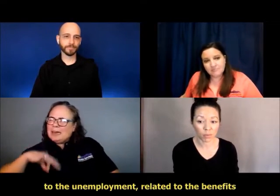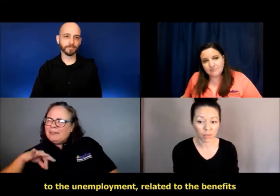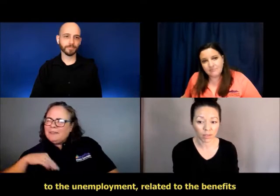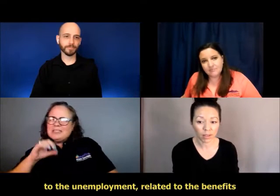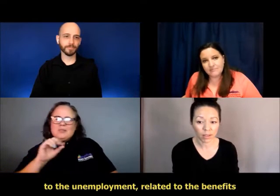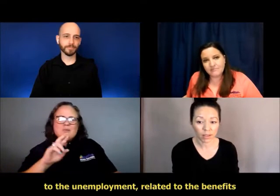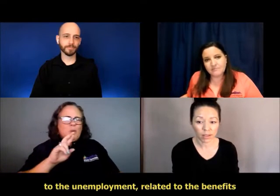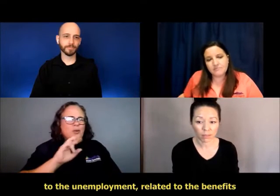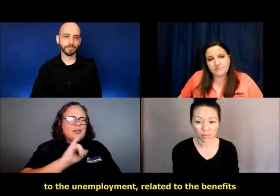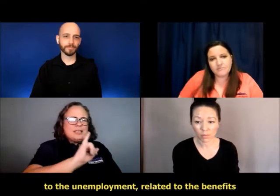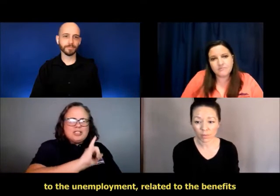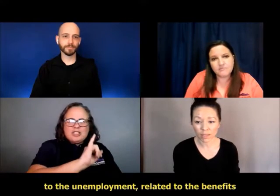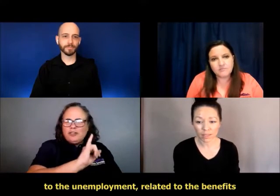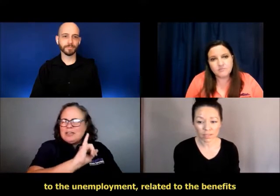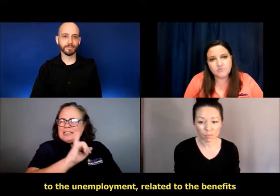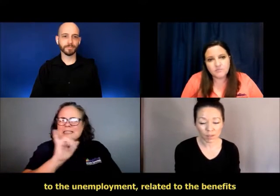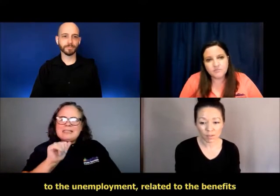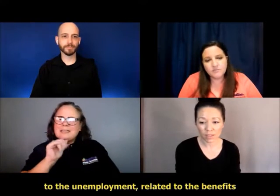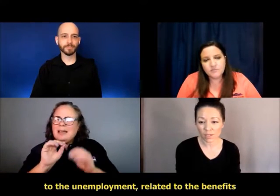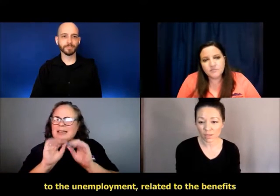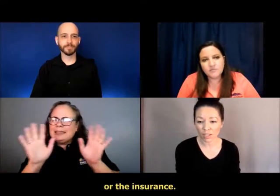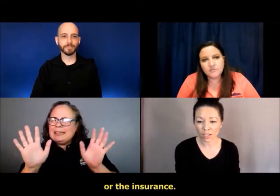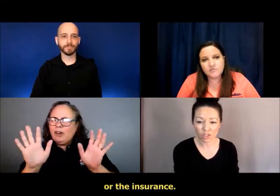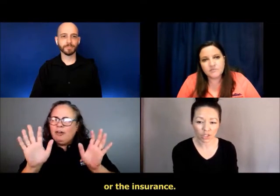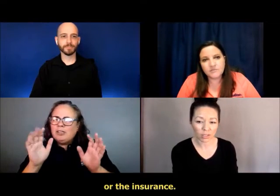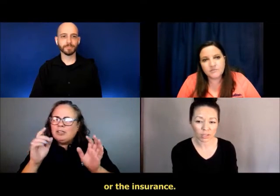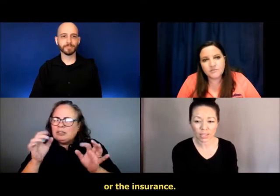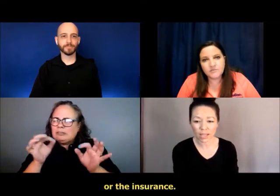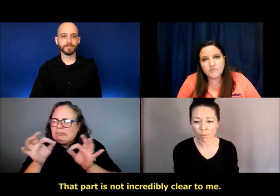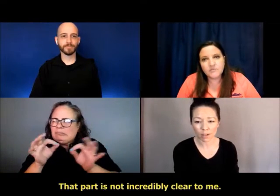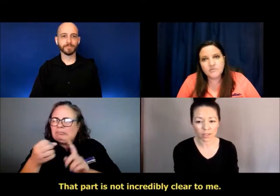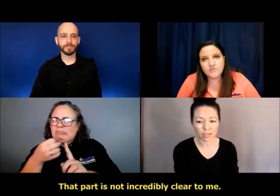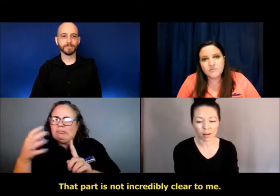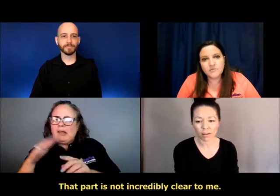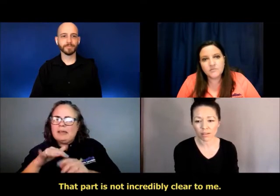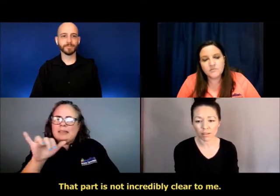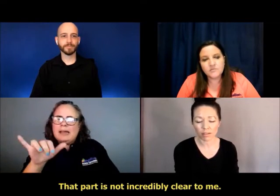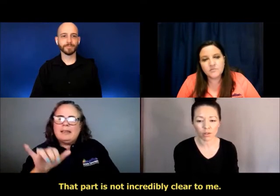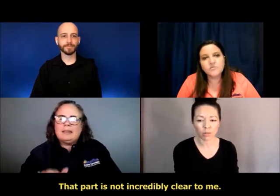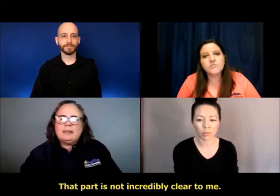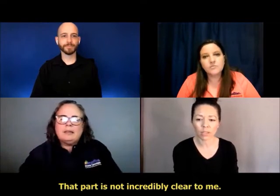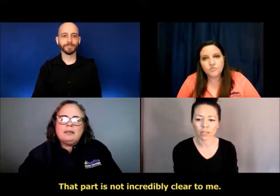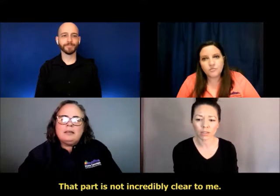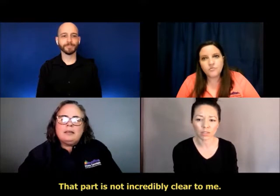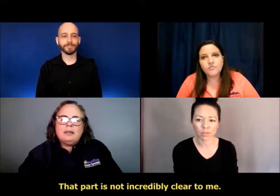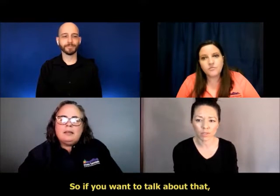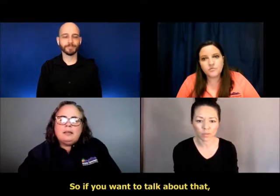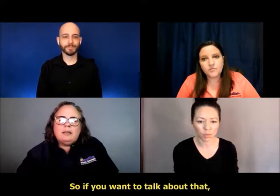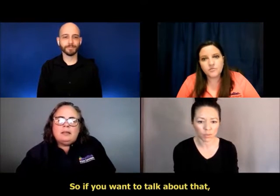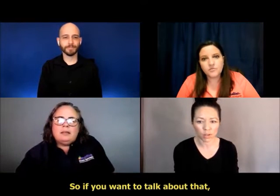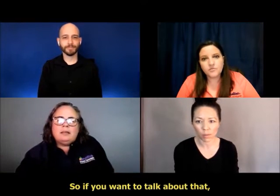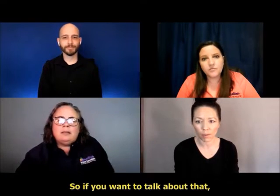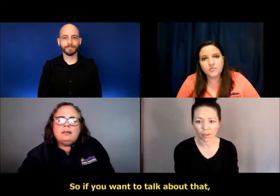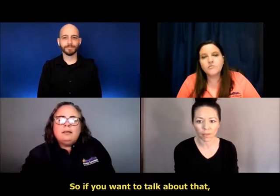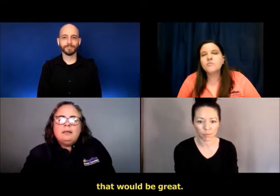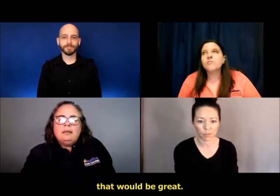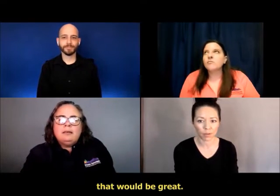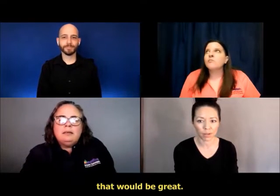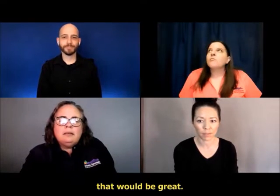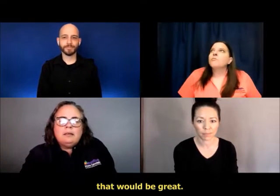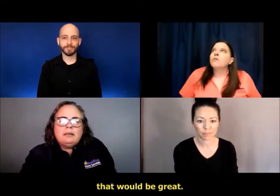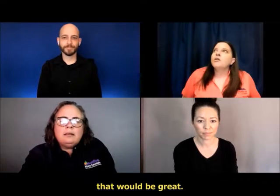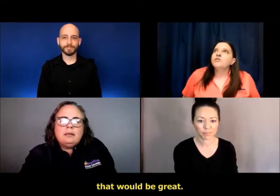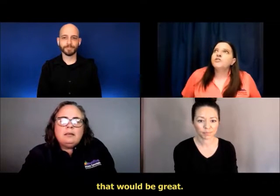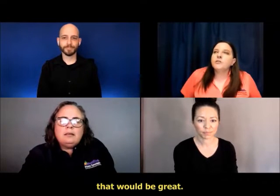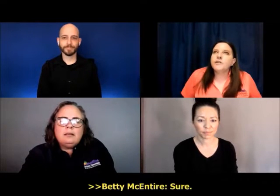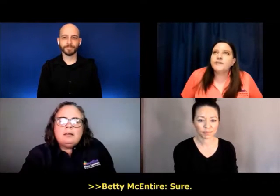unemployment related to the benefits or the insurance. That part is not incredibly clear to me. So, if you want to talk about that, that would be